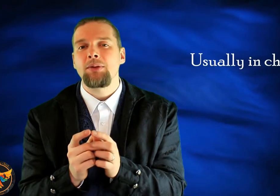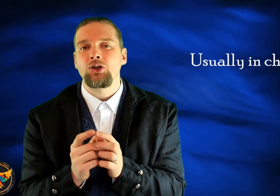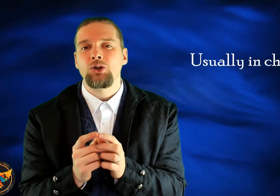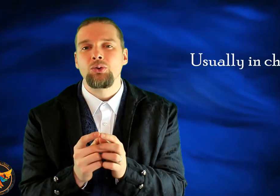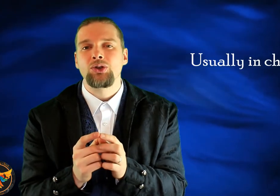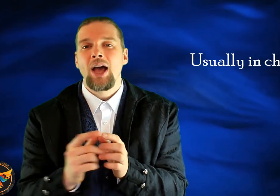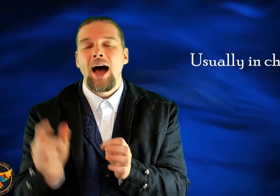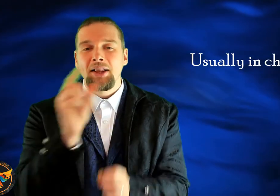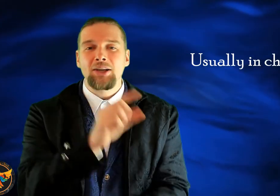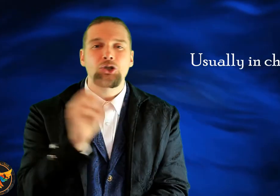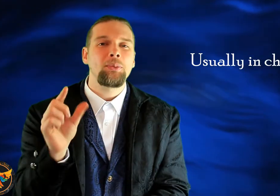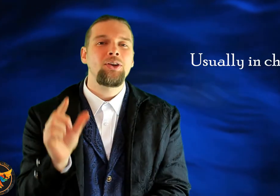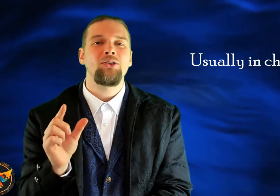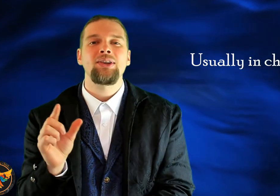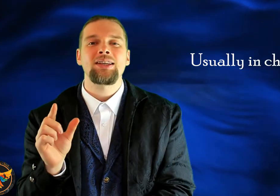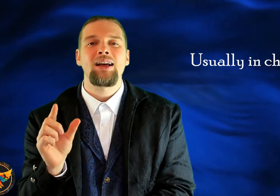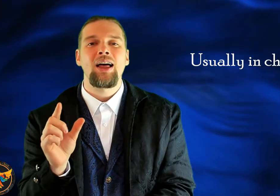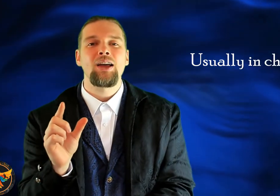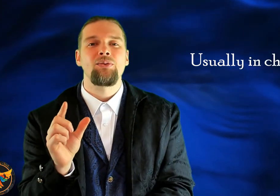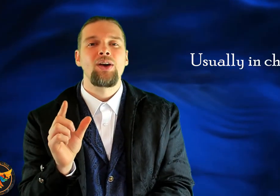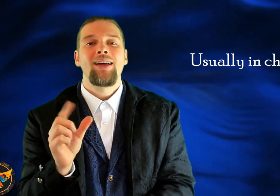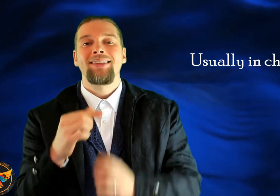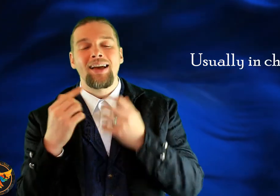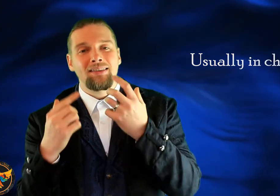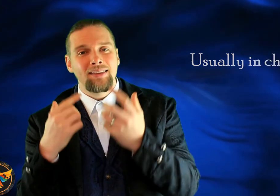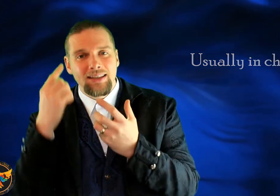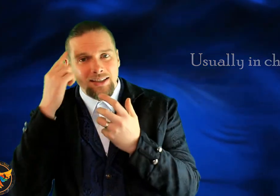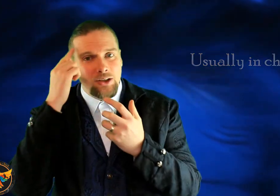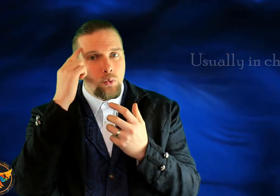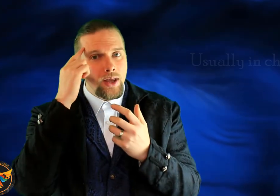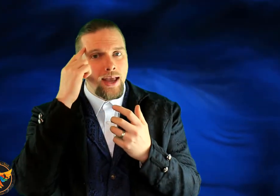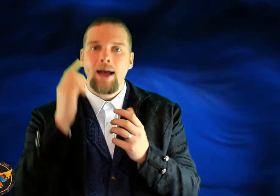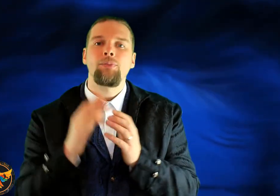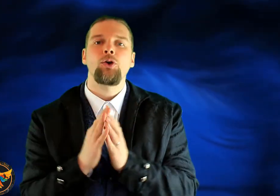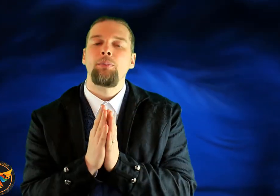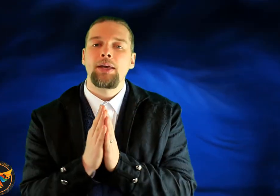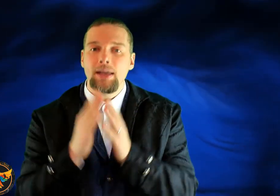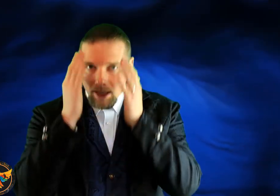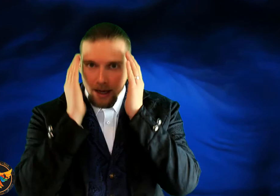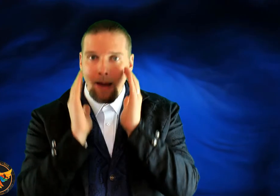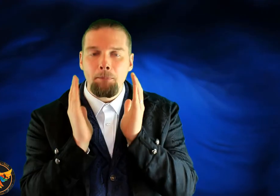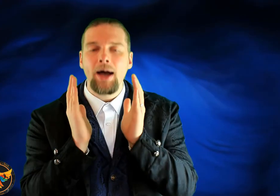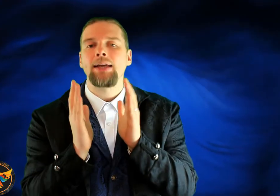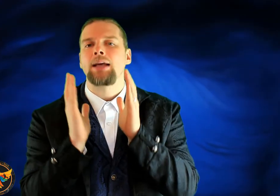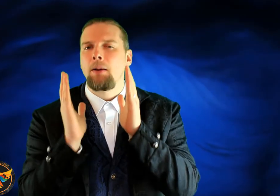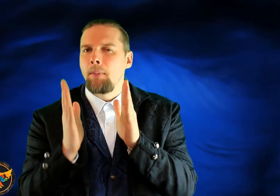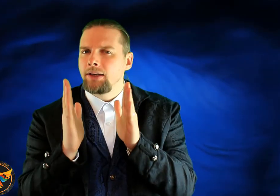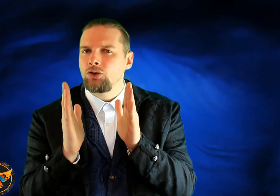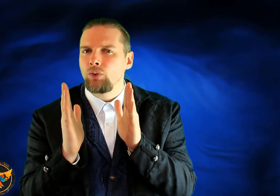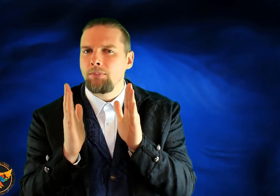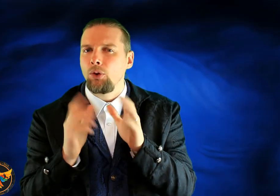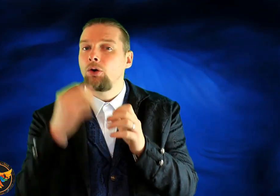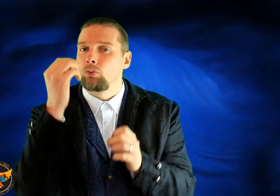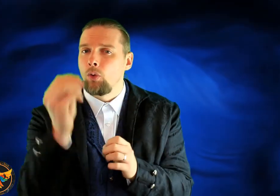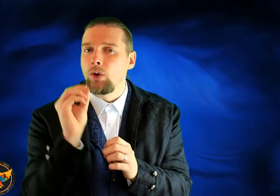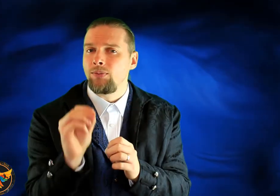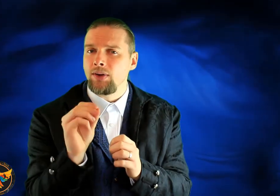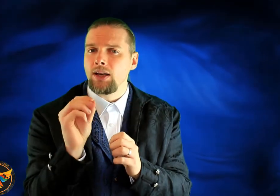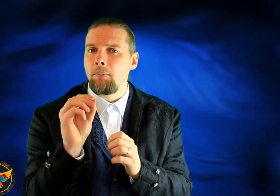issues are like so many other things in our life. They are things that we have up here in our mind. Our mind is really important. What we feed our